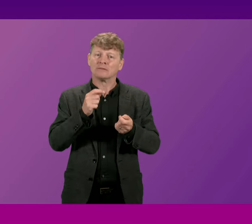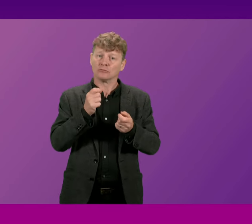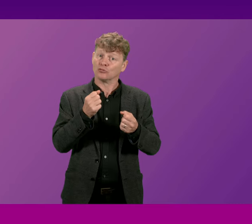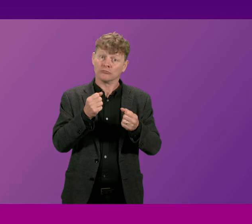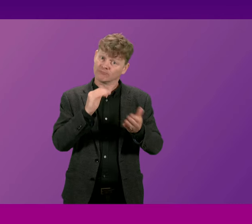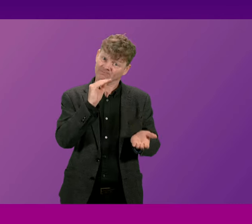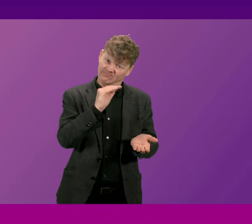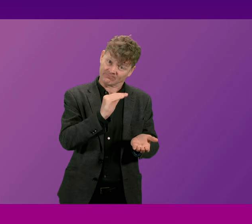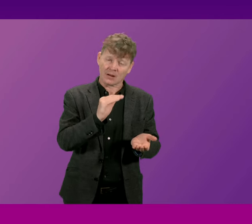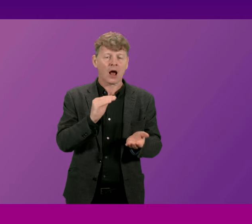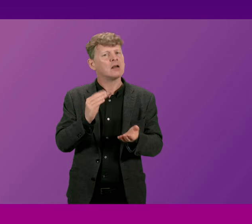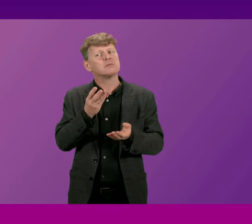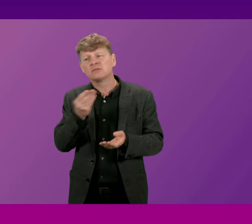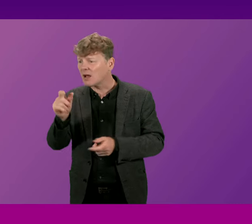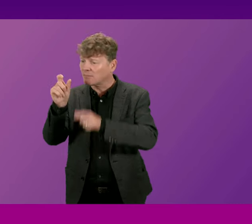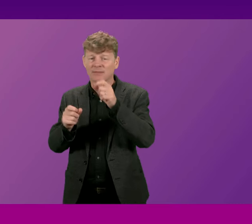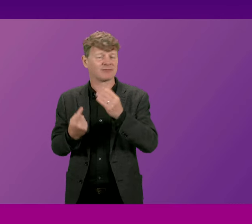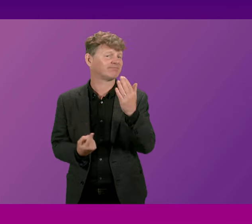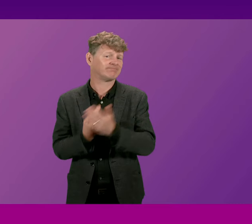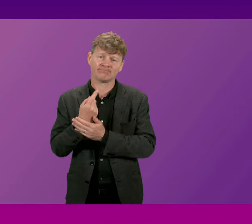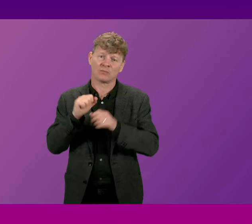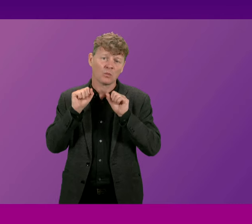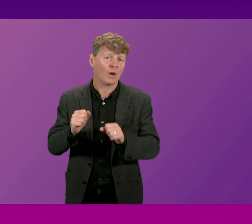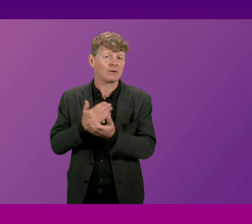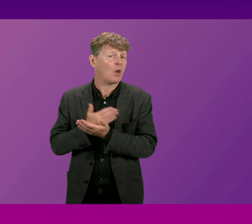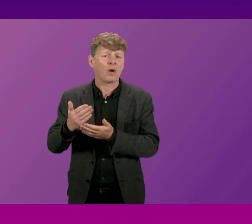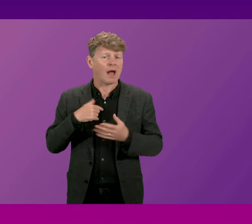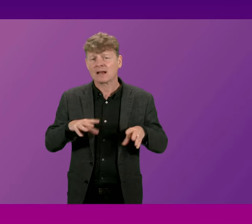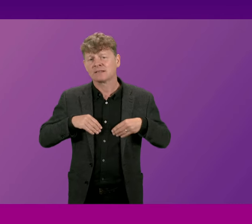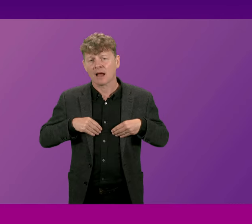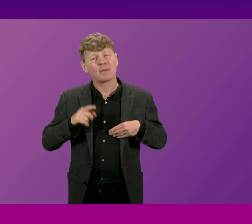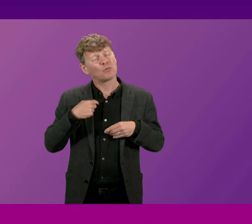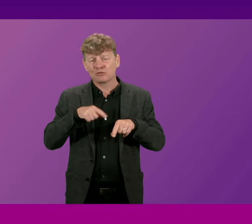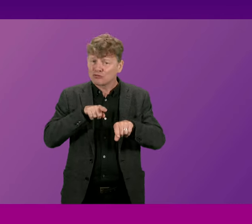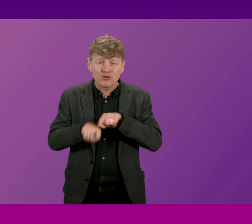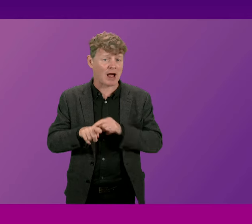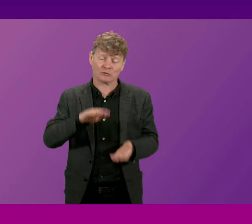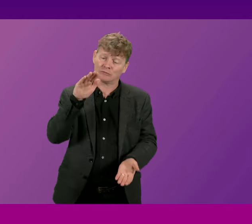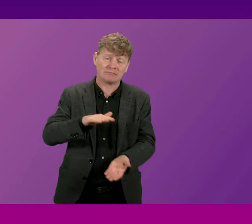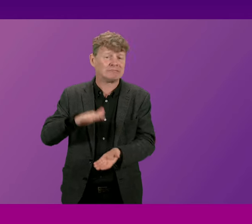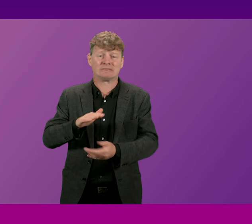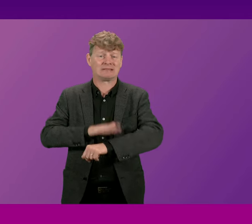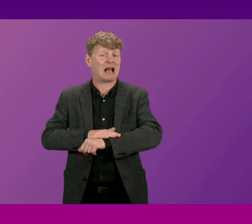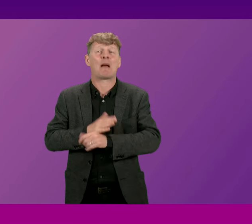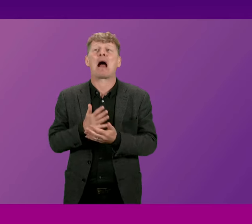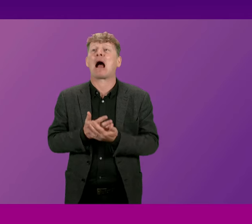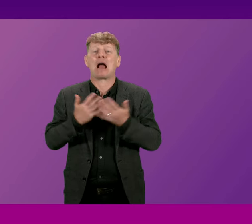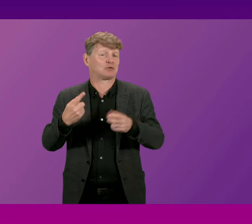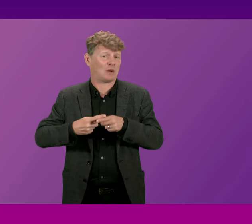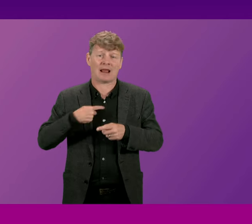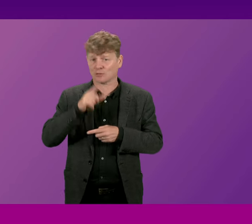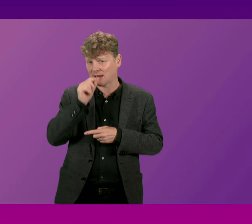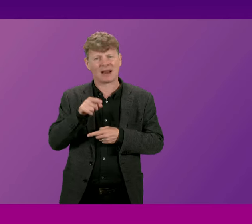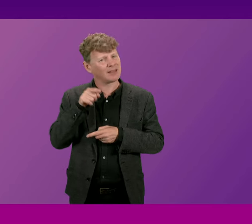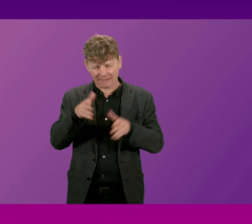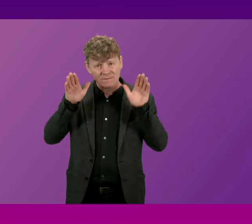people that wait longer I accept that but we are trying to reduce those waiting times as quickly as we possibly can do and that will remain